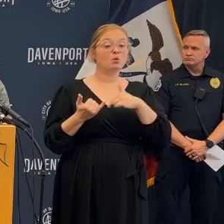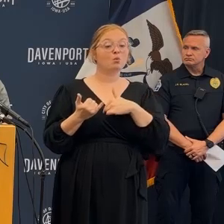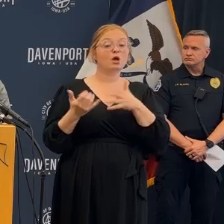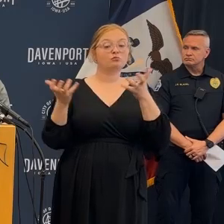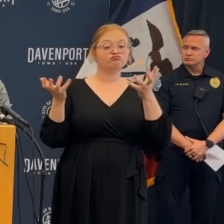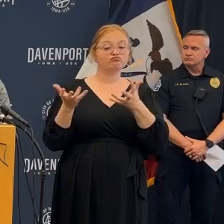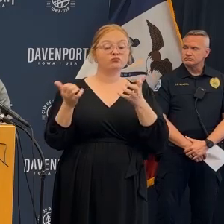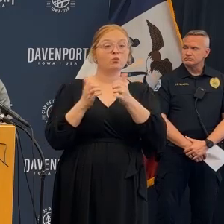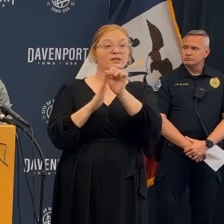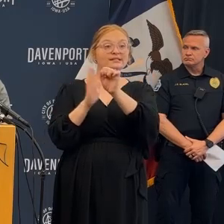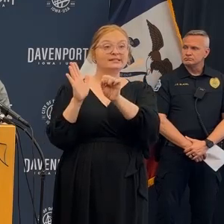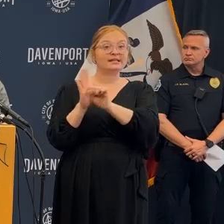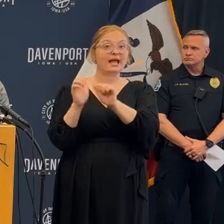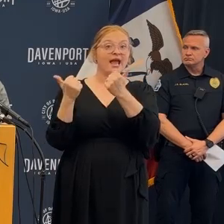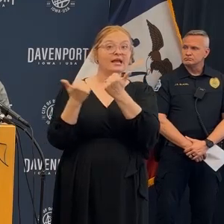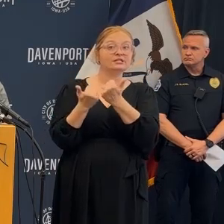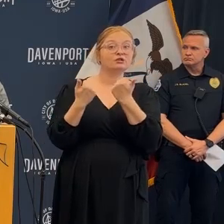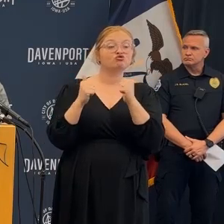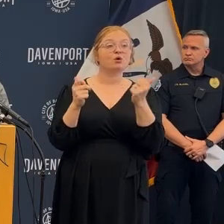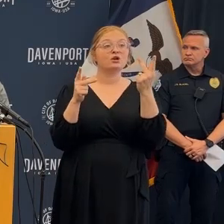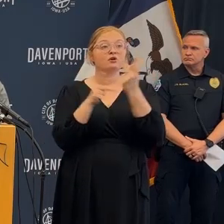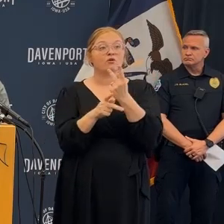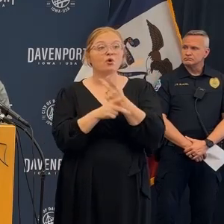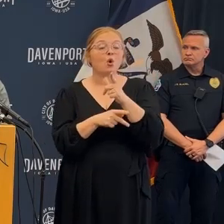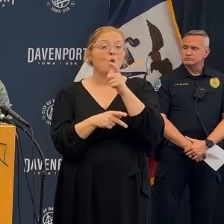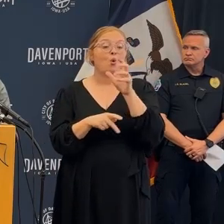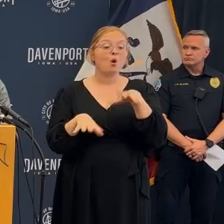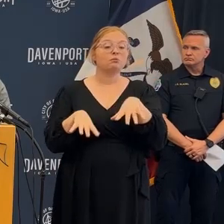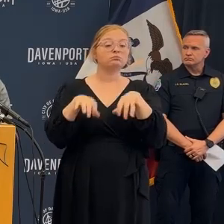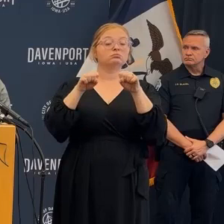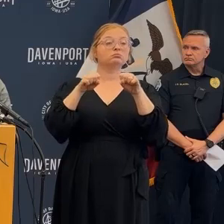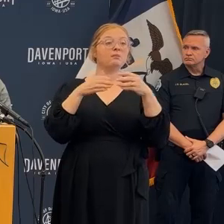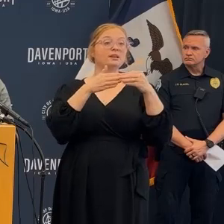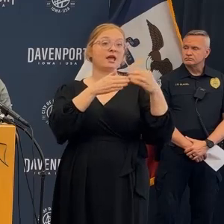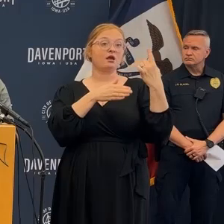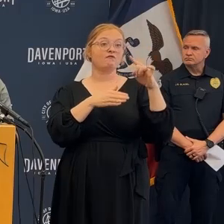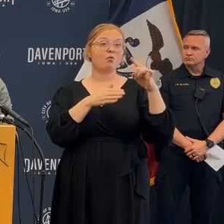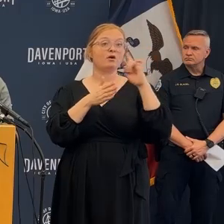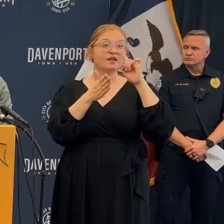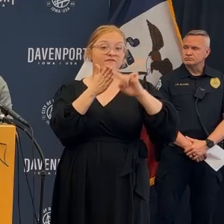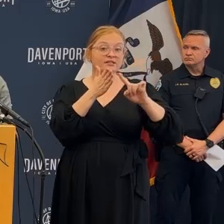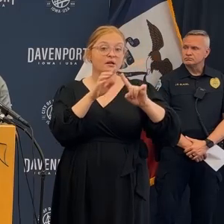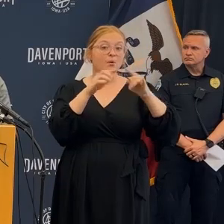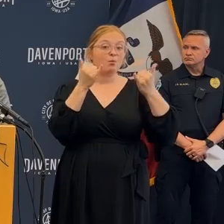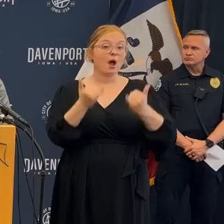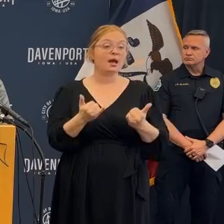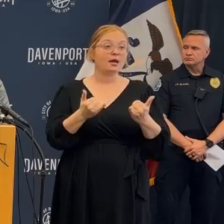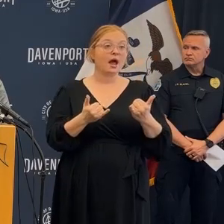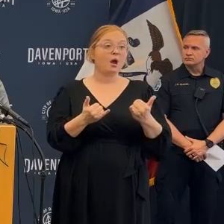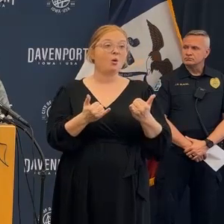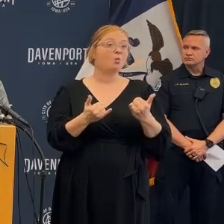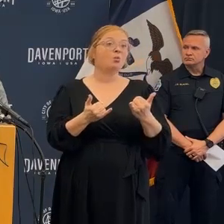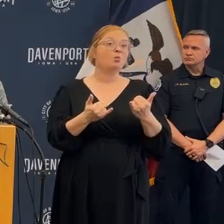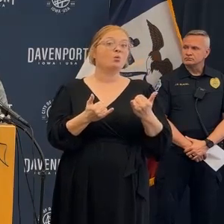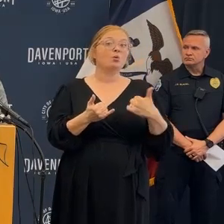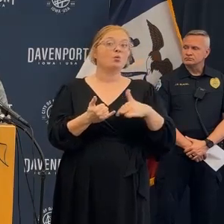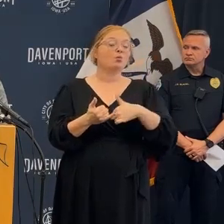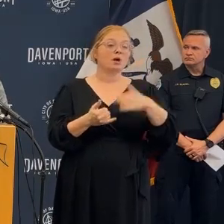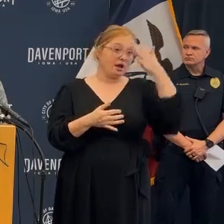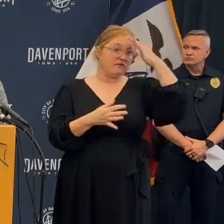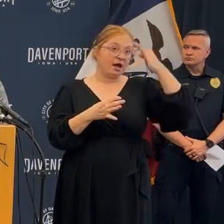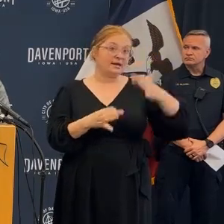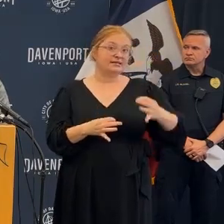so yes the city has been in contact with the building owner we are currently consulting with